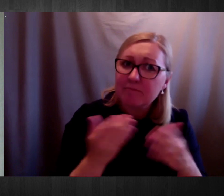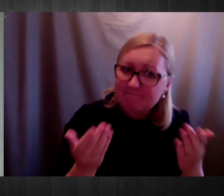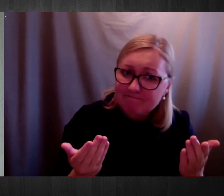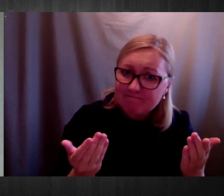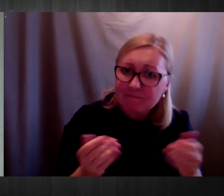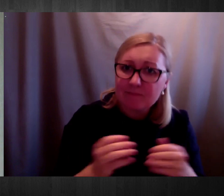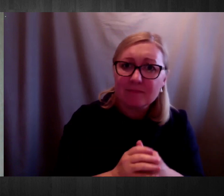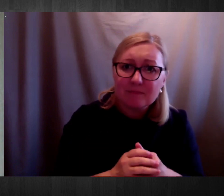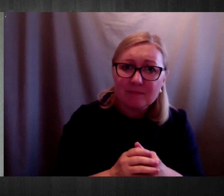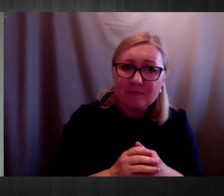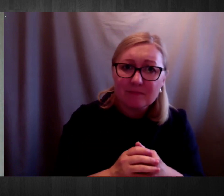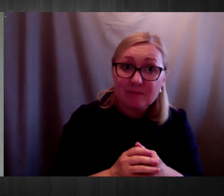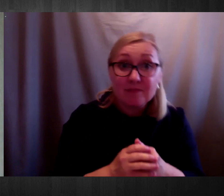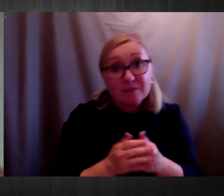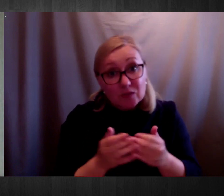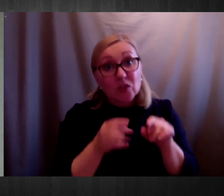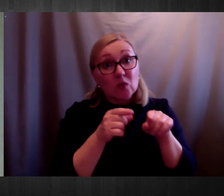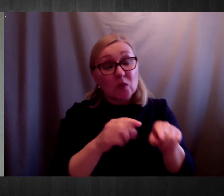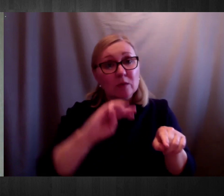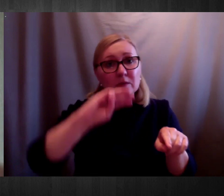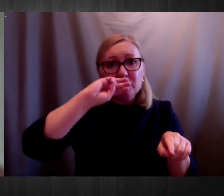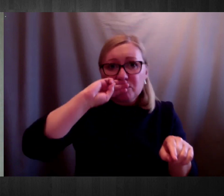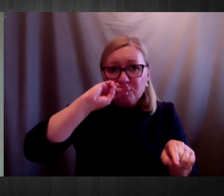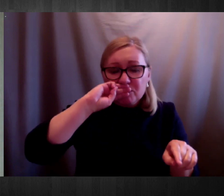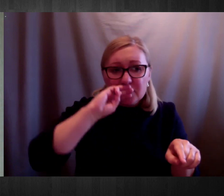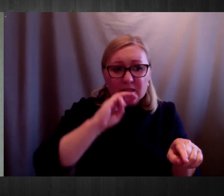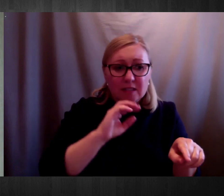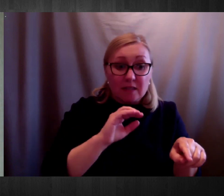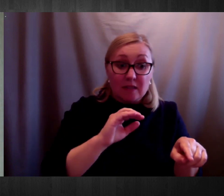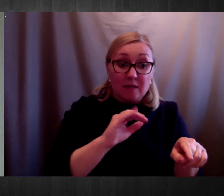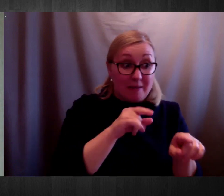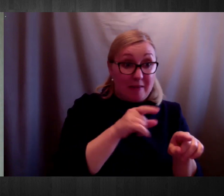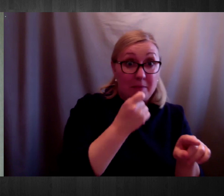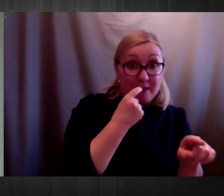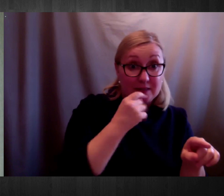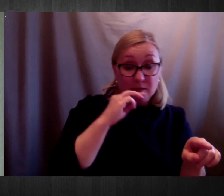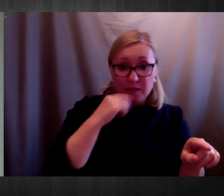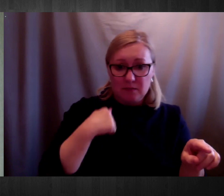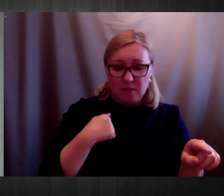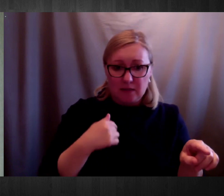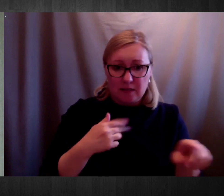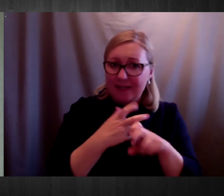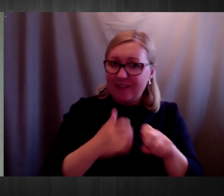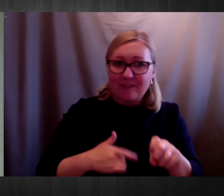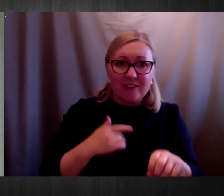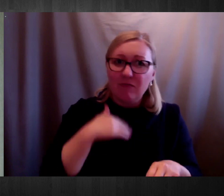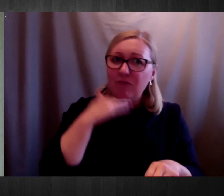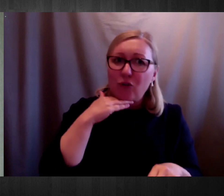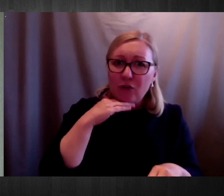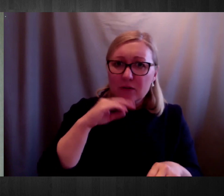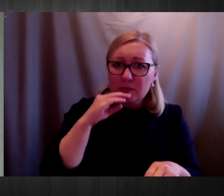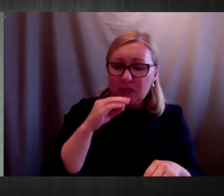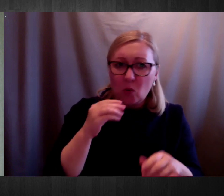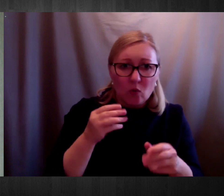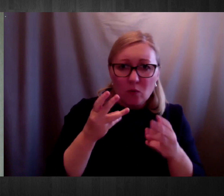This means a person doesn't know when they are full and eat copious amounts of sugary and fatty foods, which leads to the weight